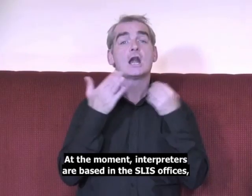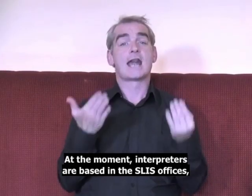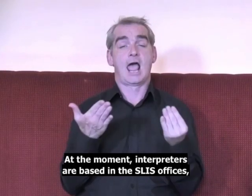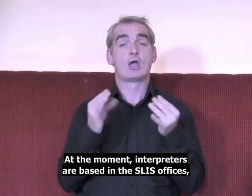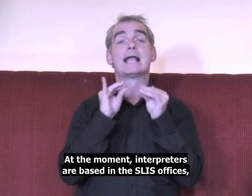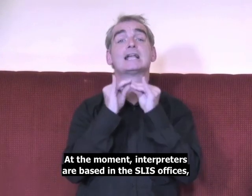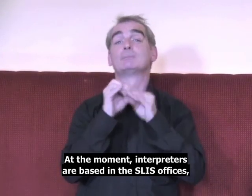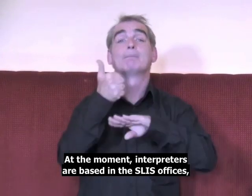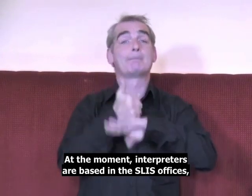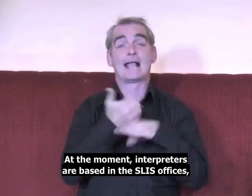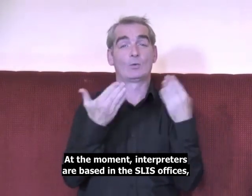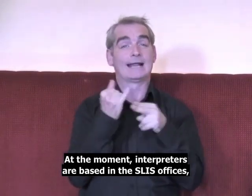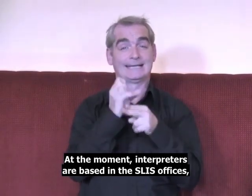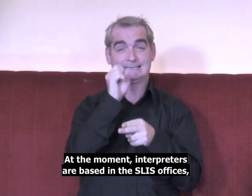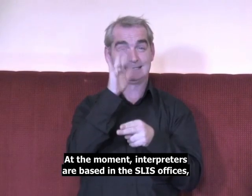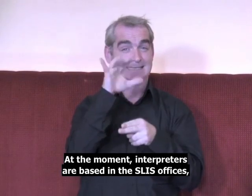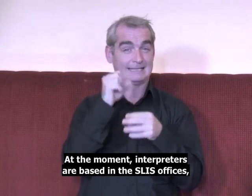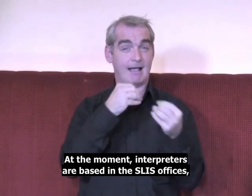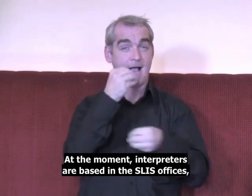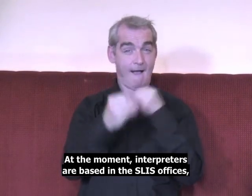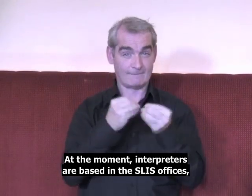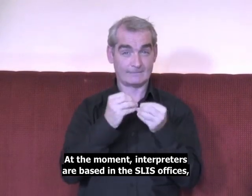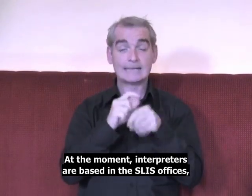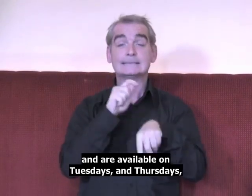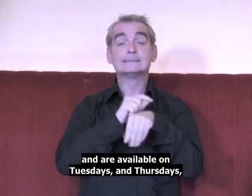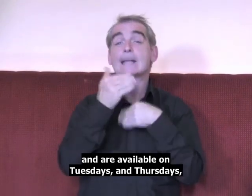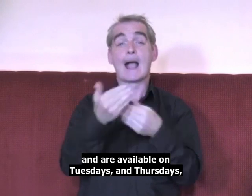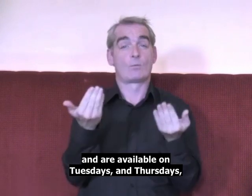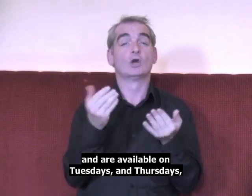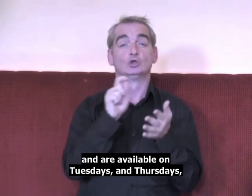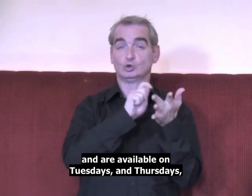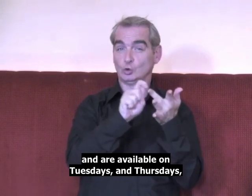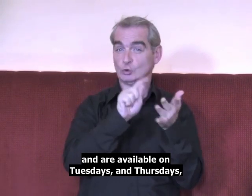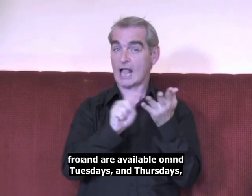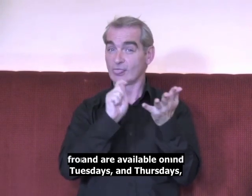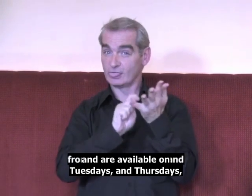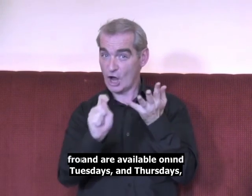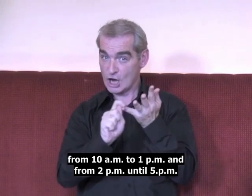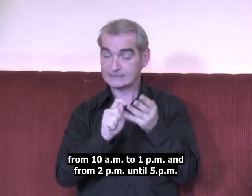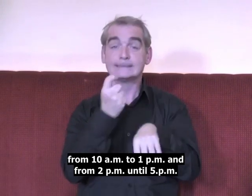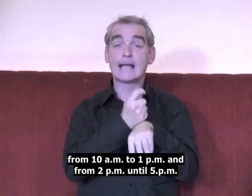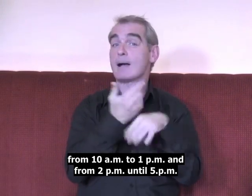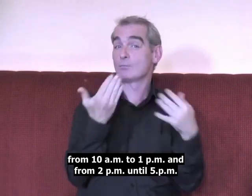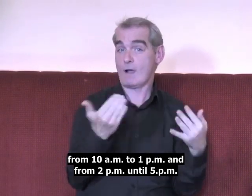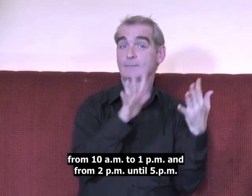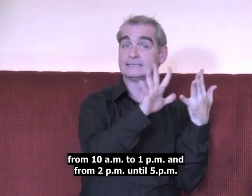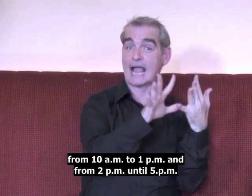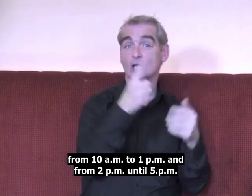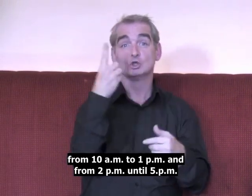At the moment, interpreters are based in the SLIS offices and are available on Tuesdays and Thursdays from 10am to 1pm and from